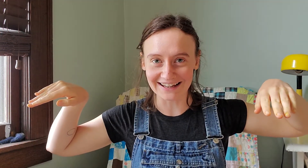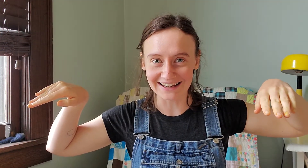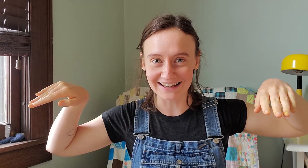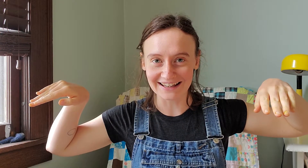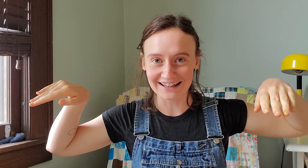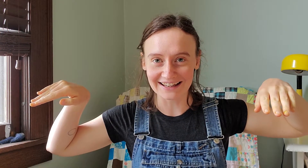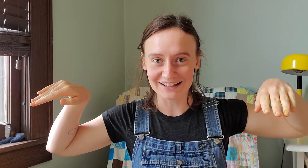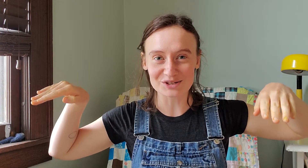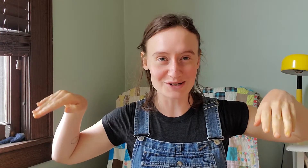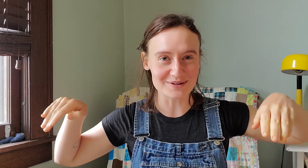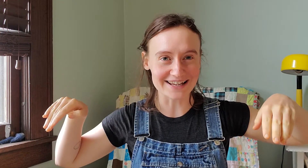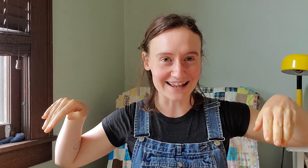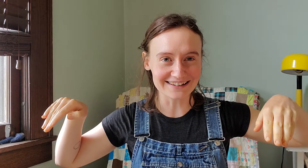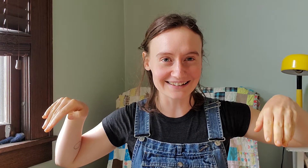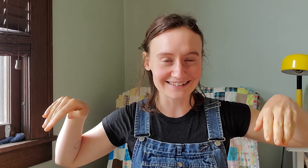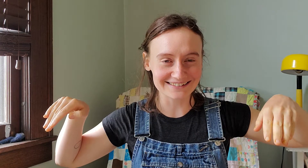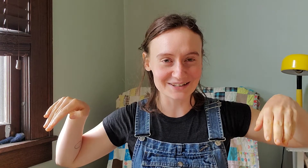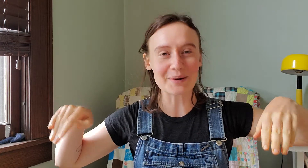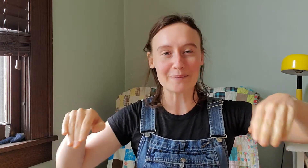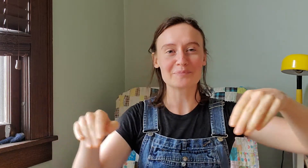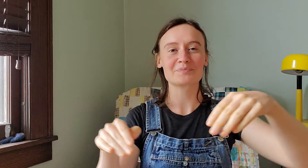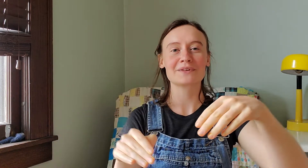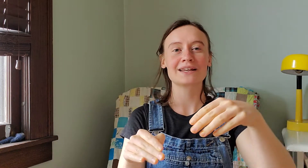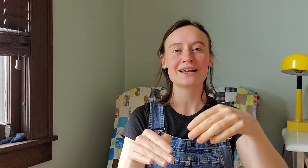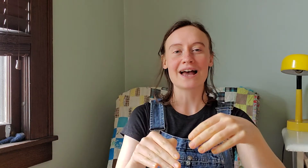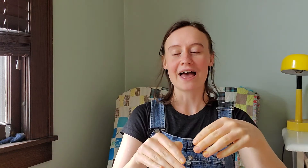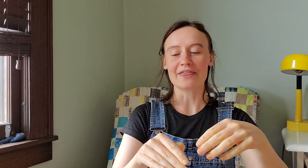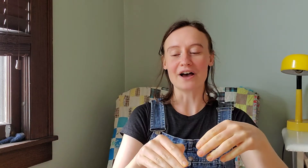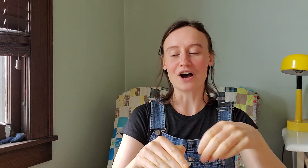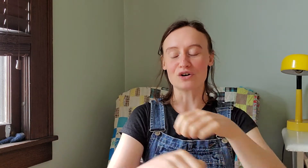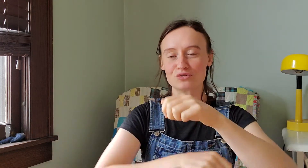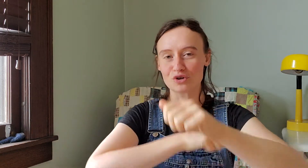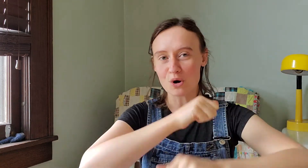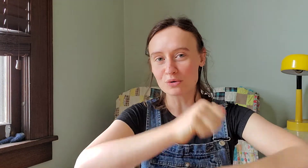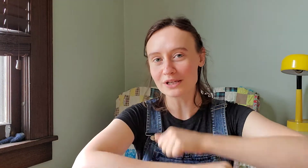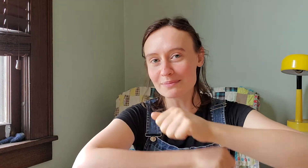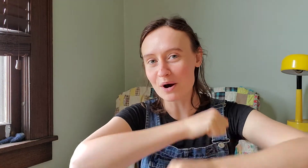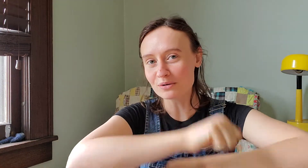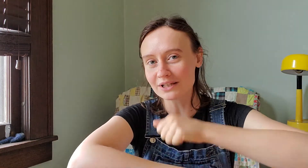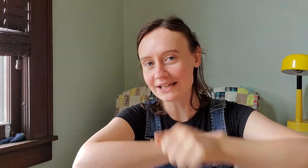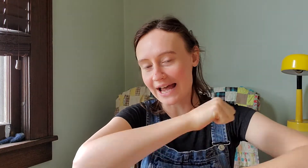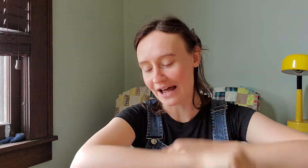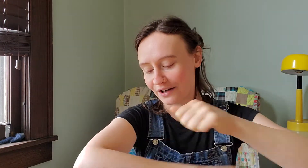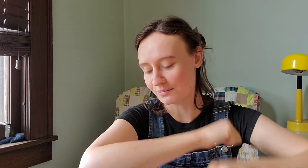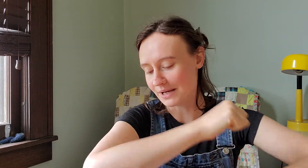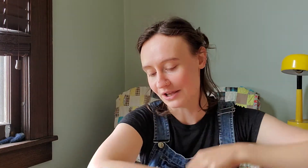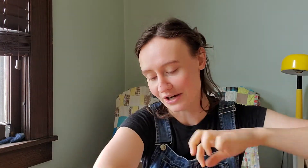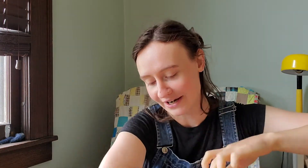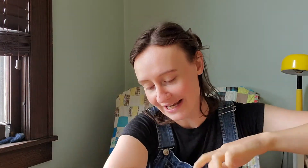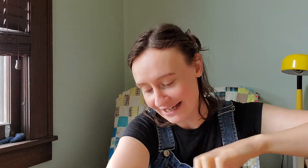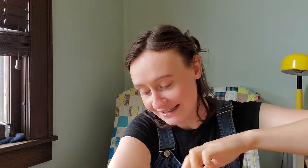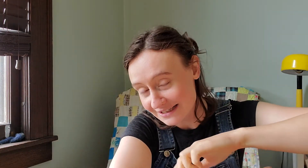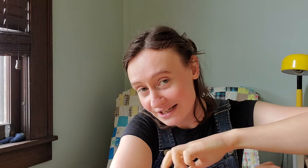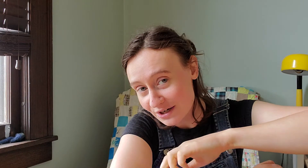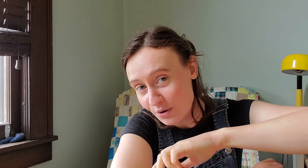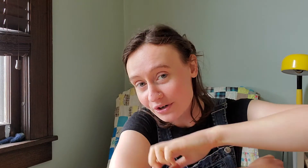Should we do it again? The Roly-Poly Caterpillar into the corner